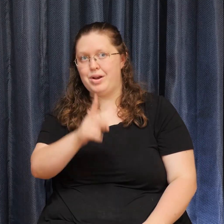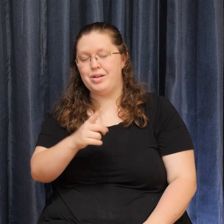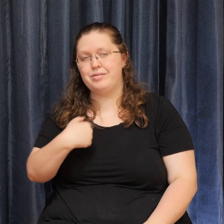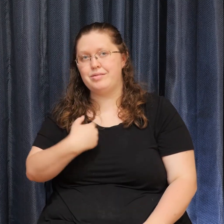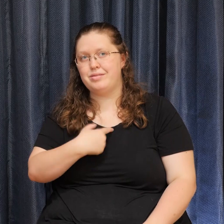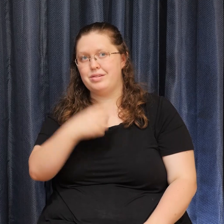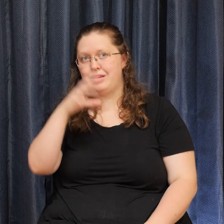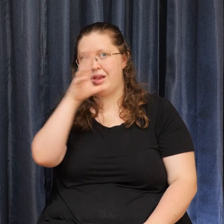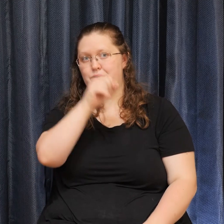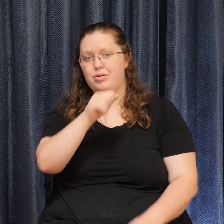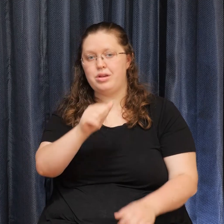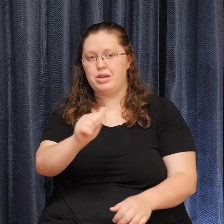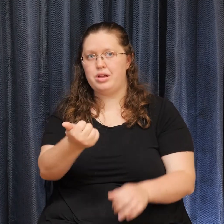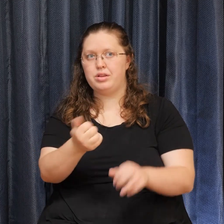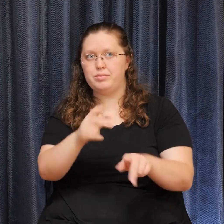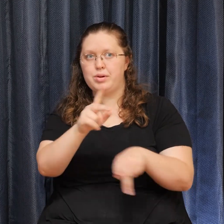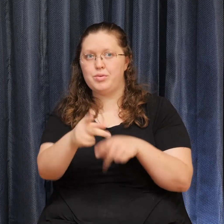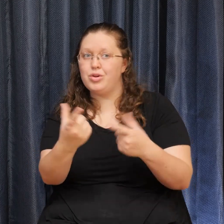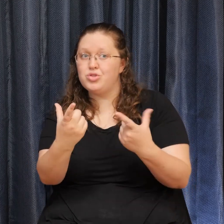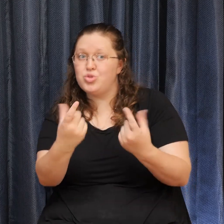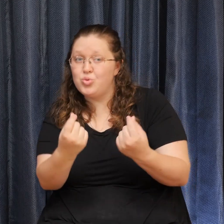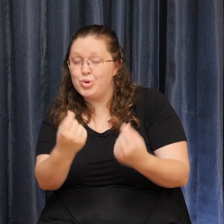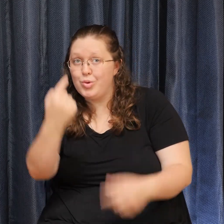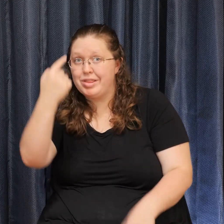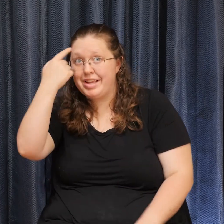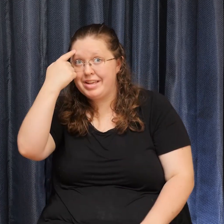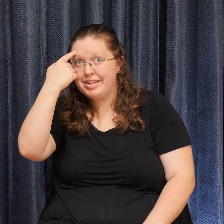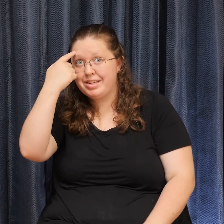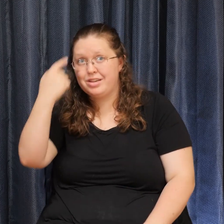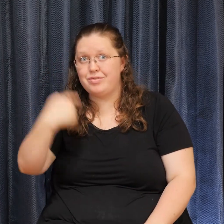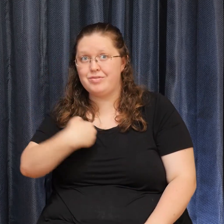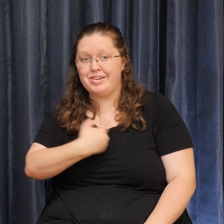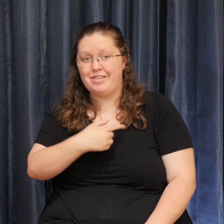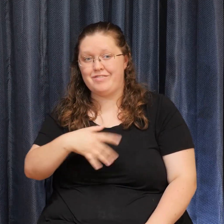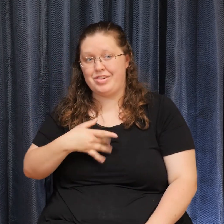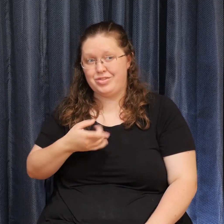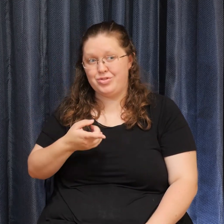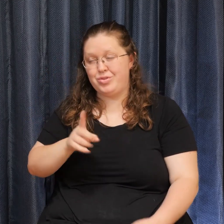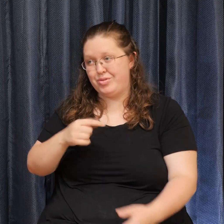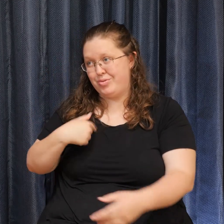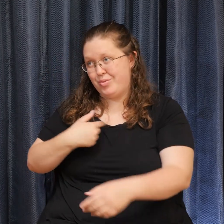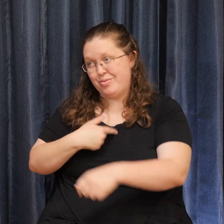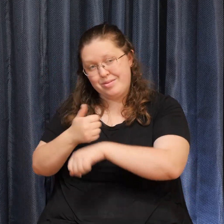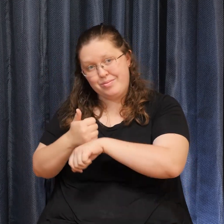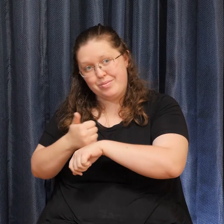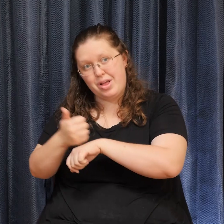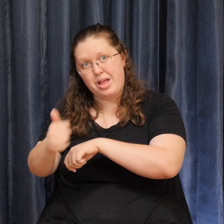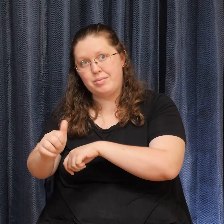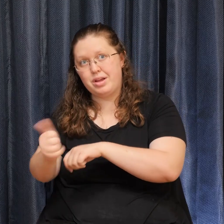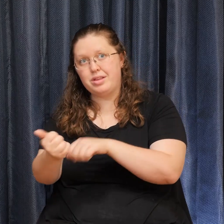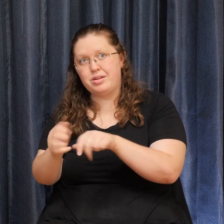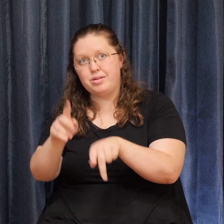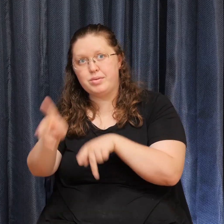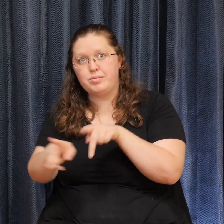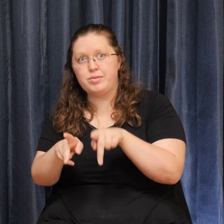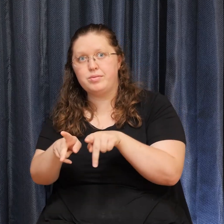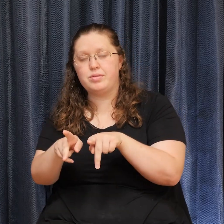are doing Or thinking We take it personally Then we blame them And react By sending emotional poison With our word